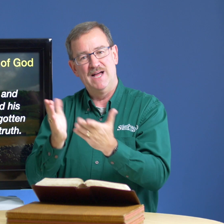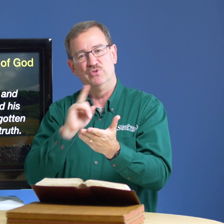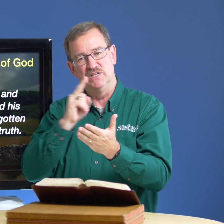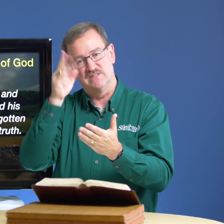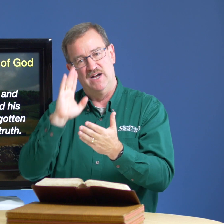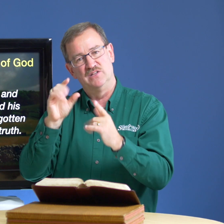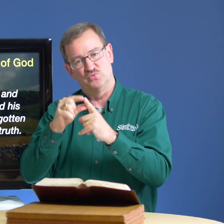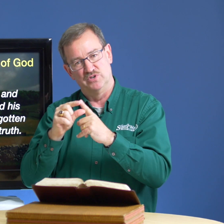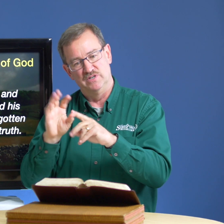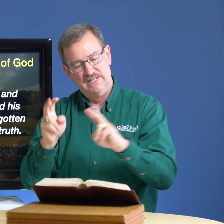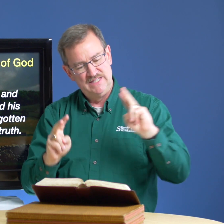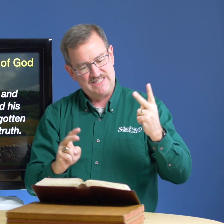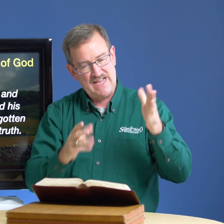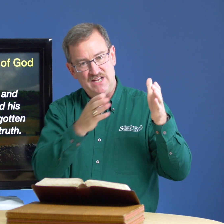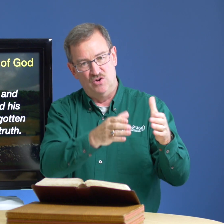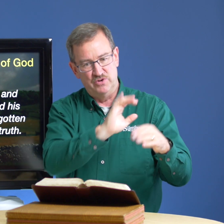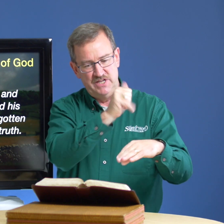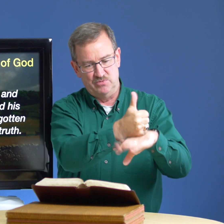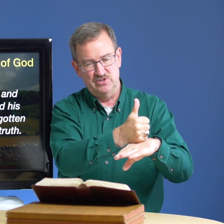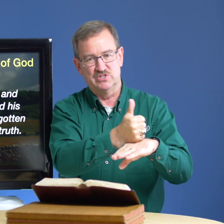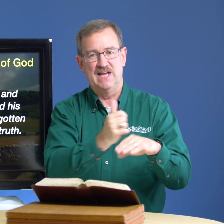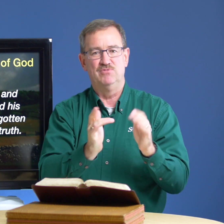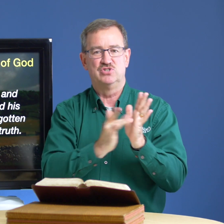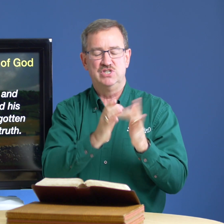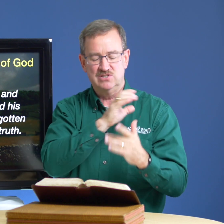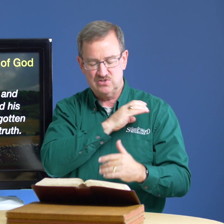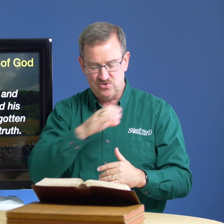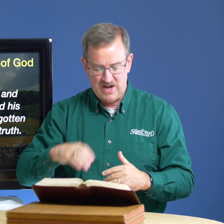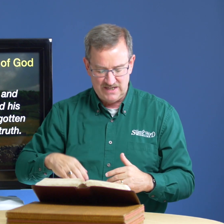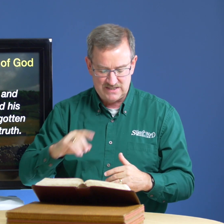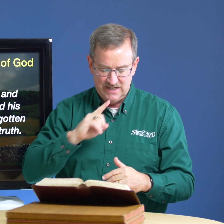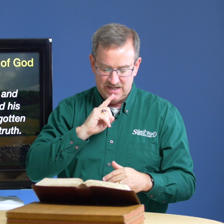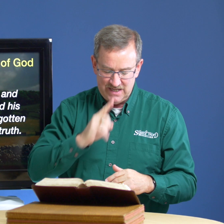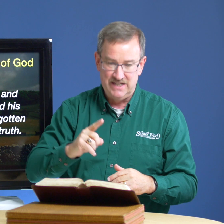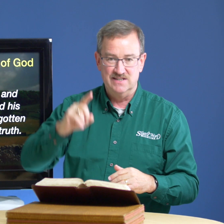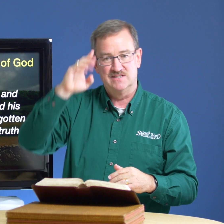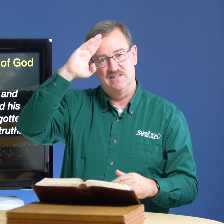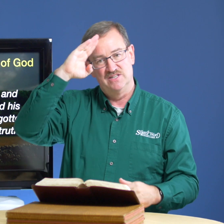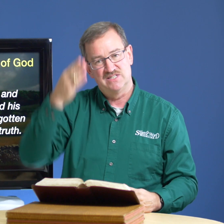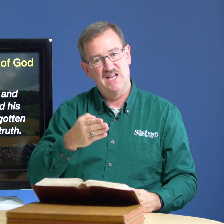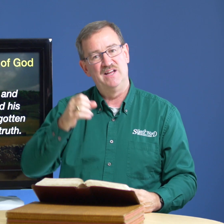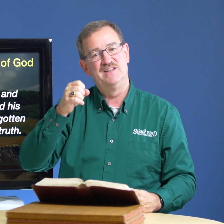bible is god's word second over here we're going to establish jesus christ is the son